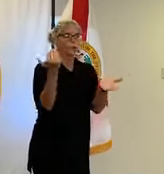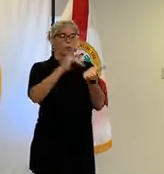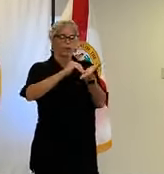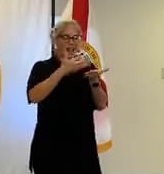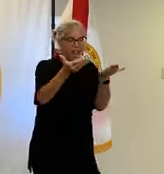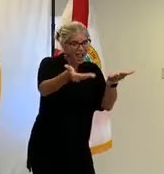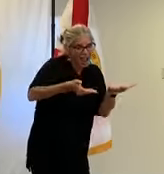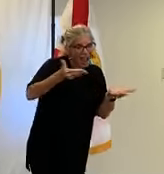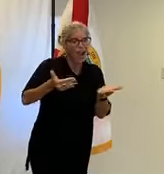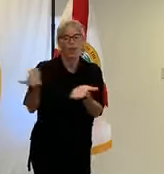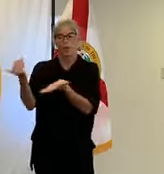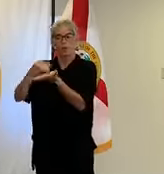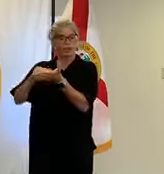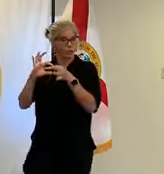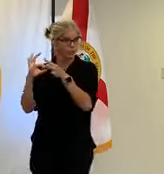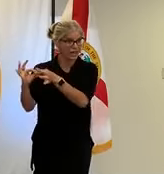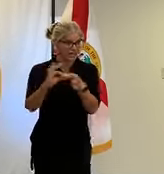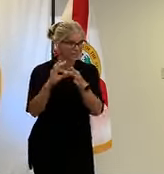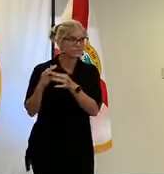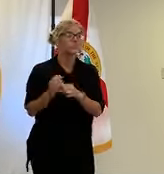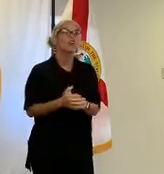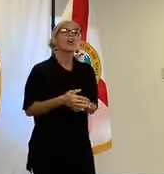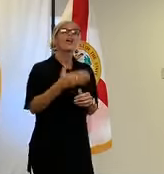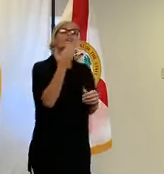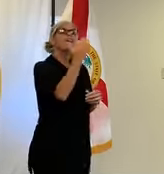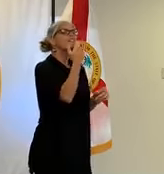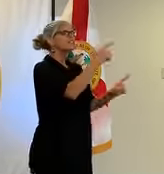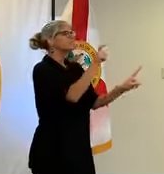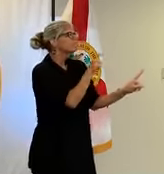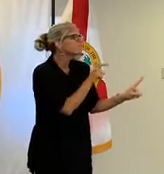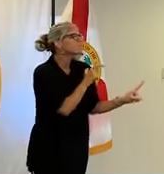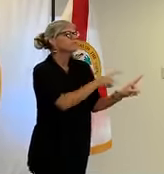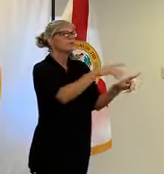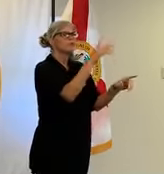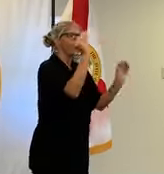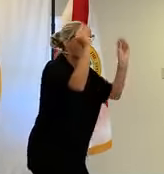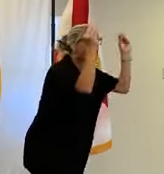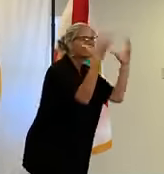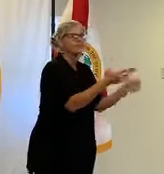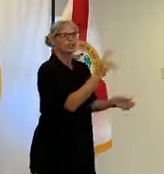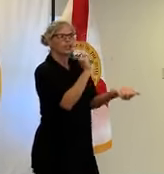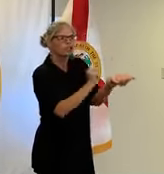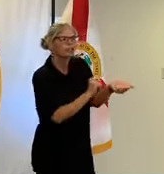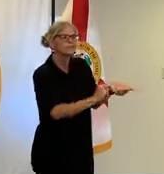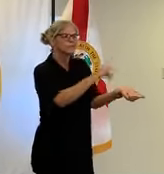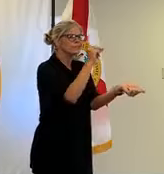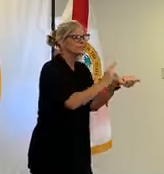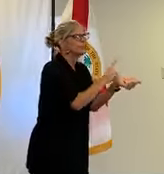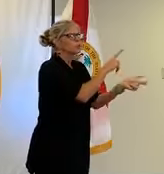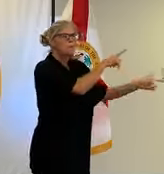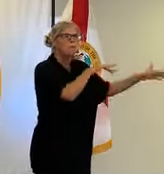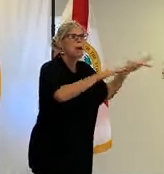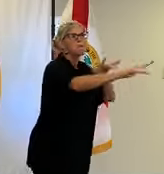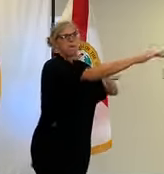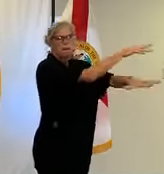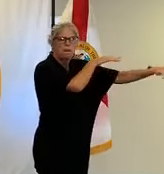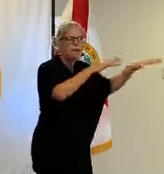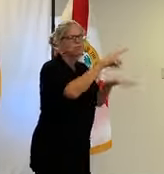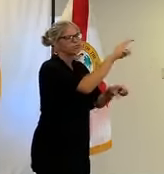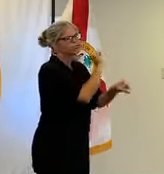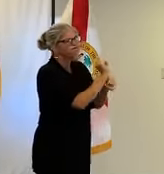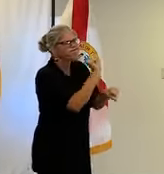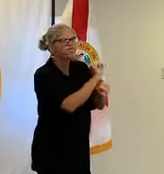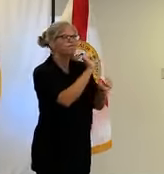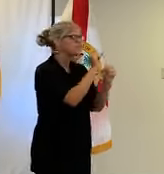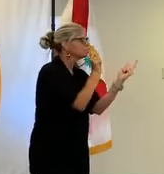goes out to our first responders our health care providers and our health department staff as they continue to meet our needs and help